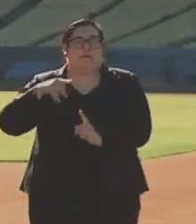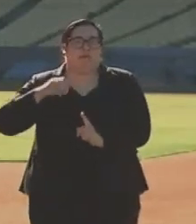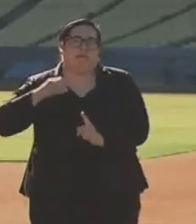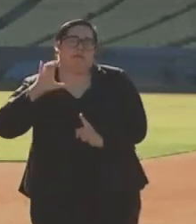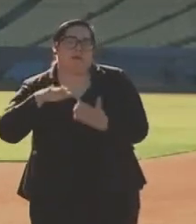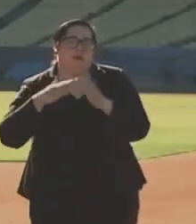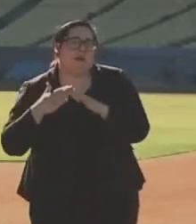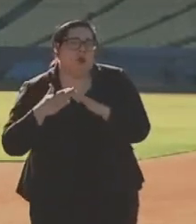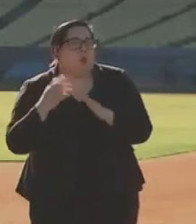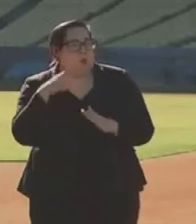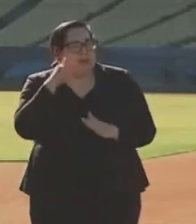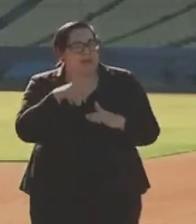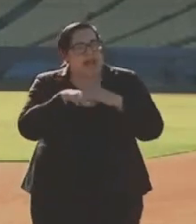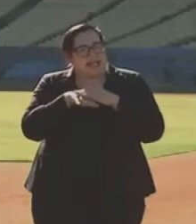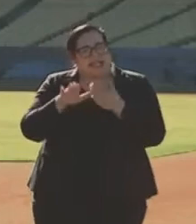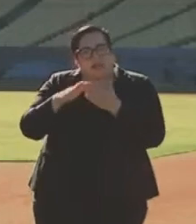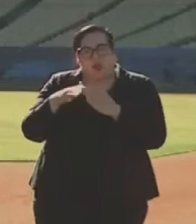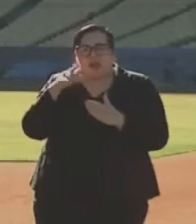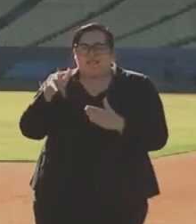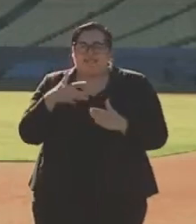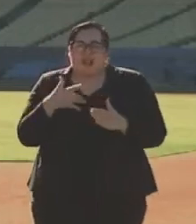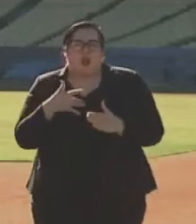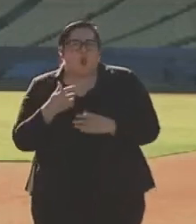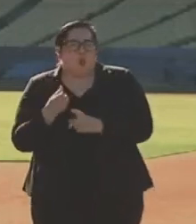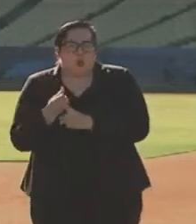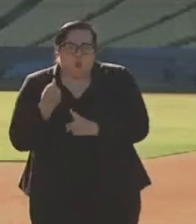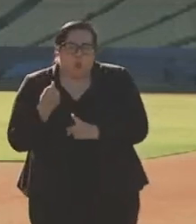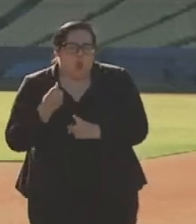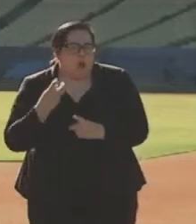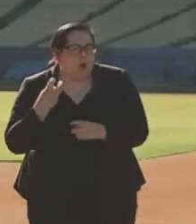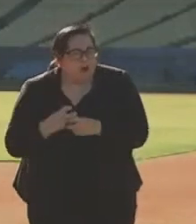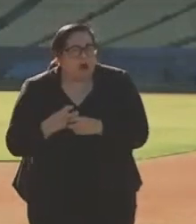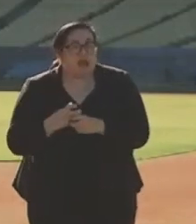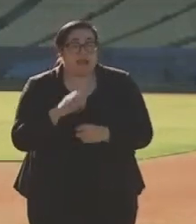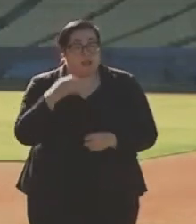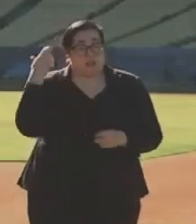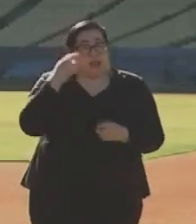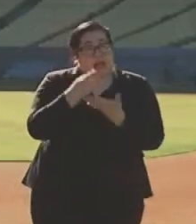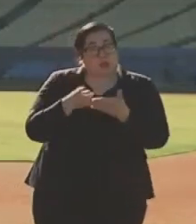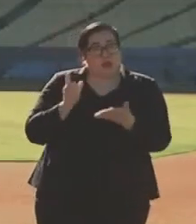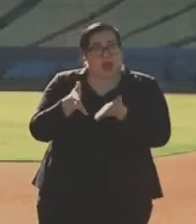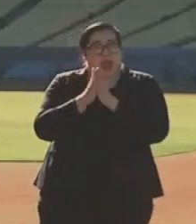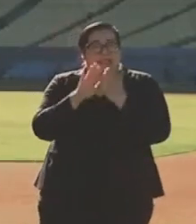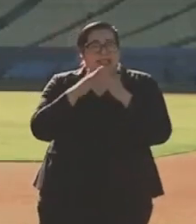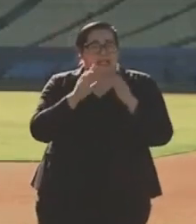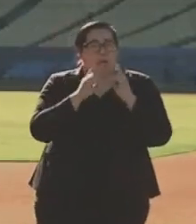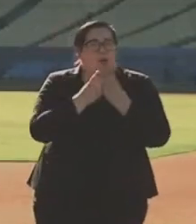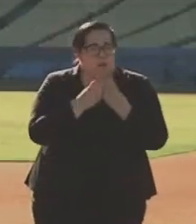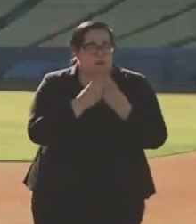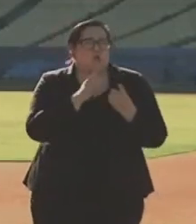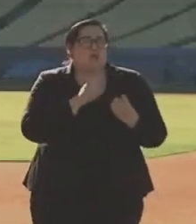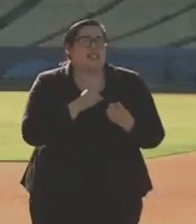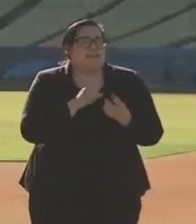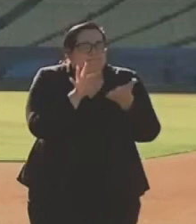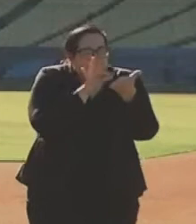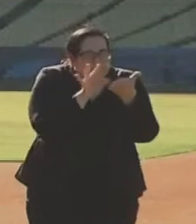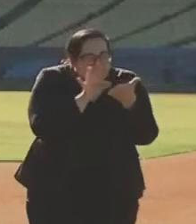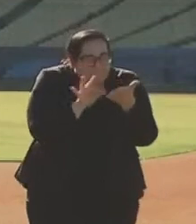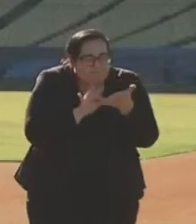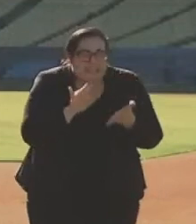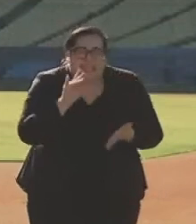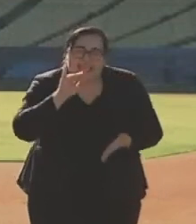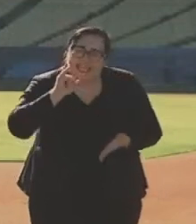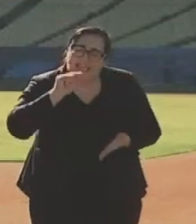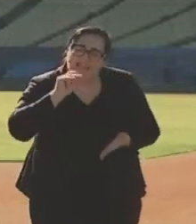create access in these neighborhoods that have been hit the hardest. This is why last week I've asked the city departments to take an inventory of our